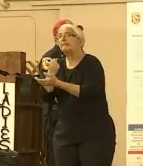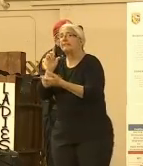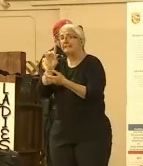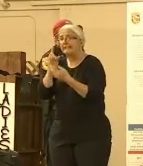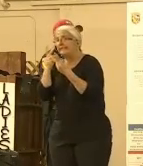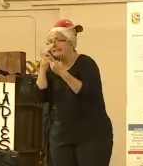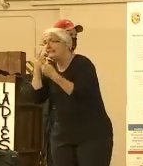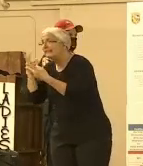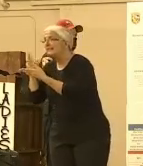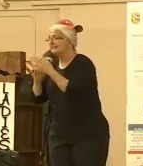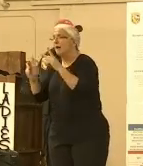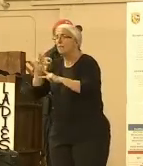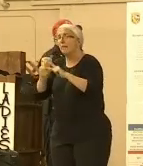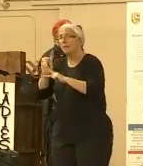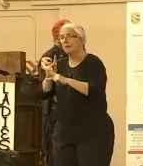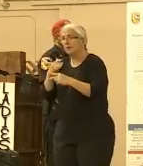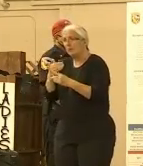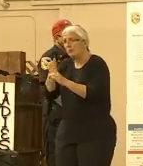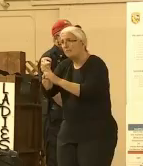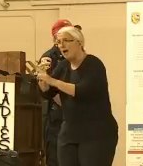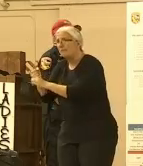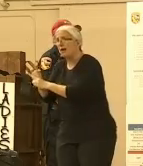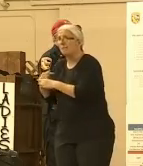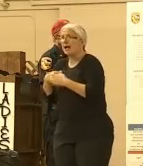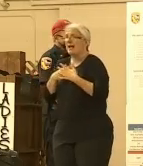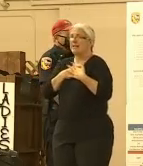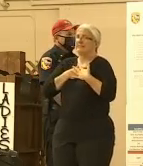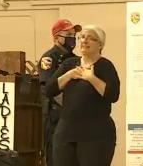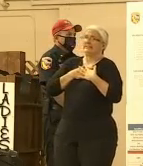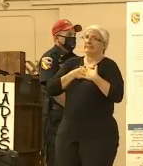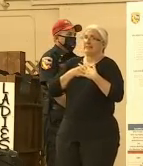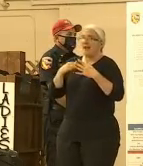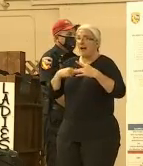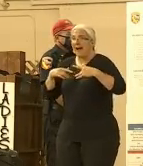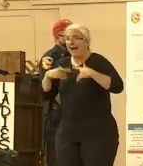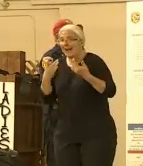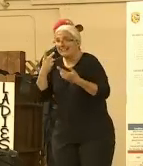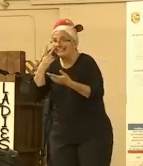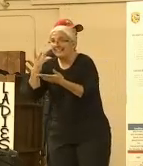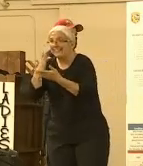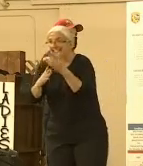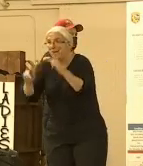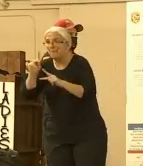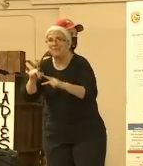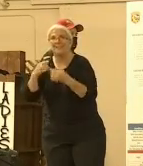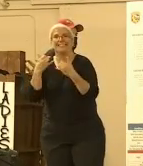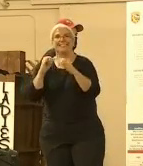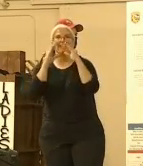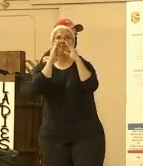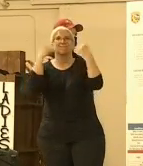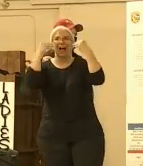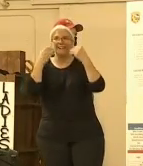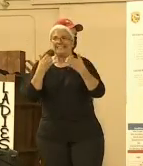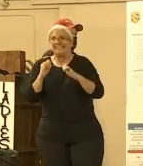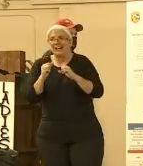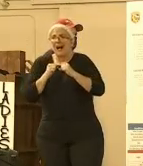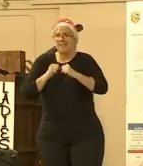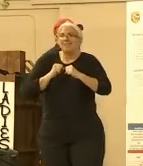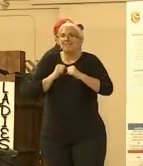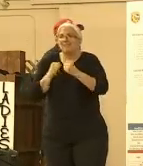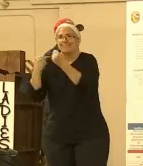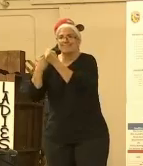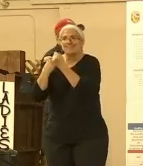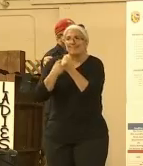how much joy it gives me to see them and the smiles on their face because they are really very happy